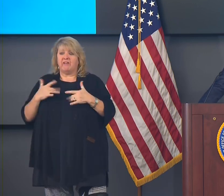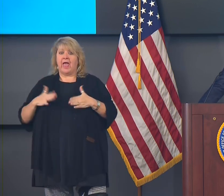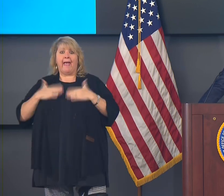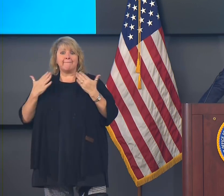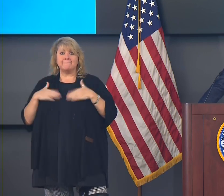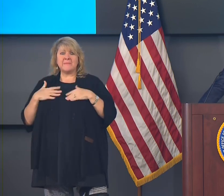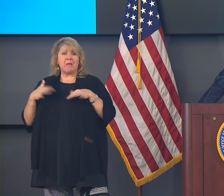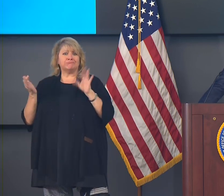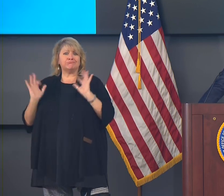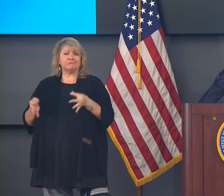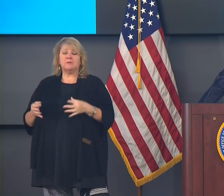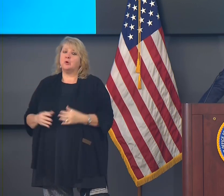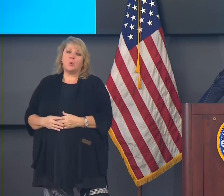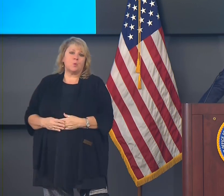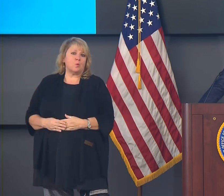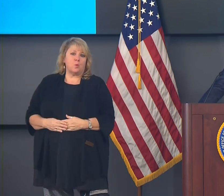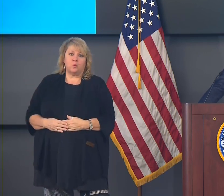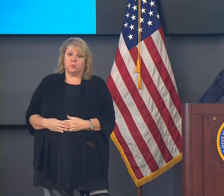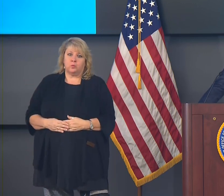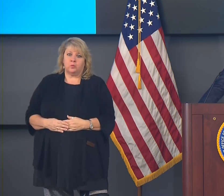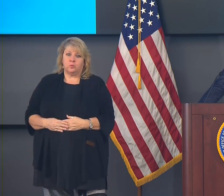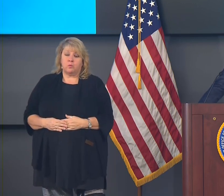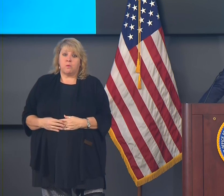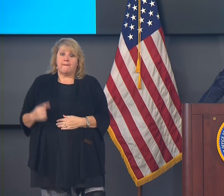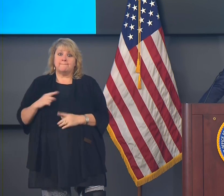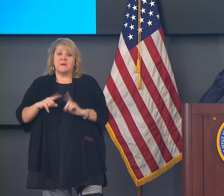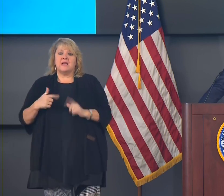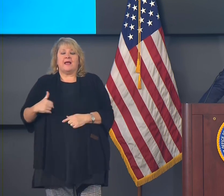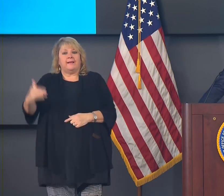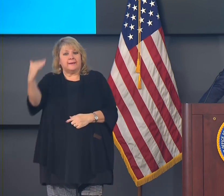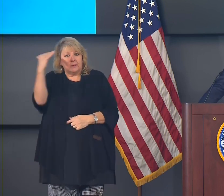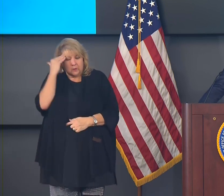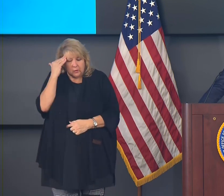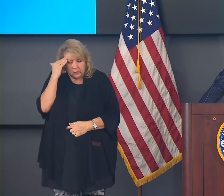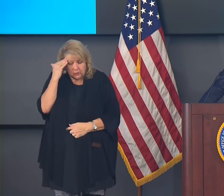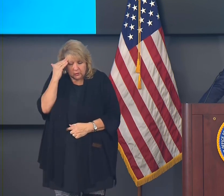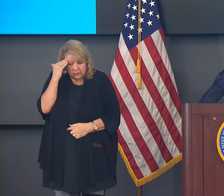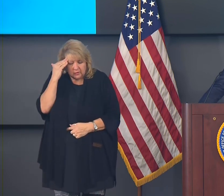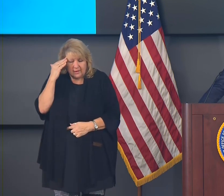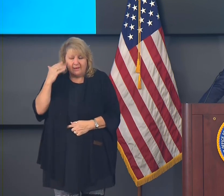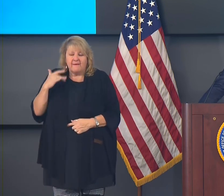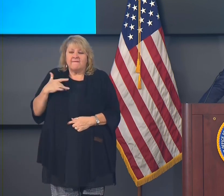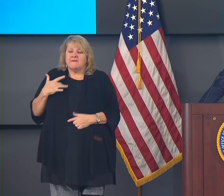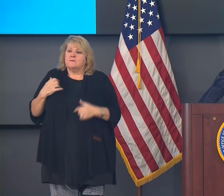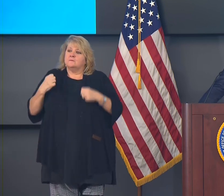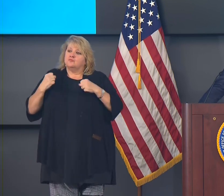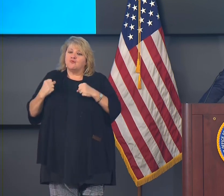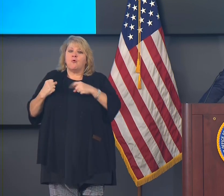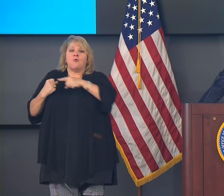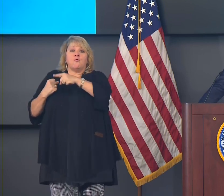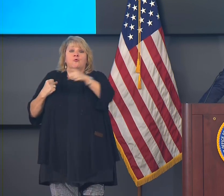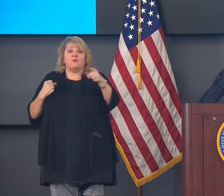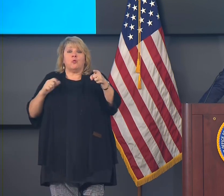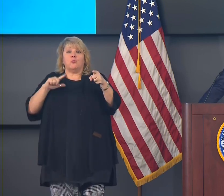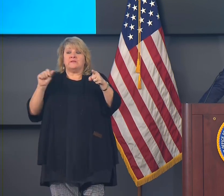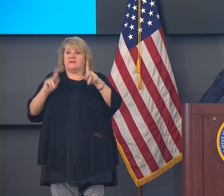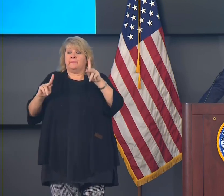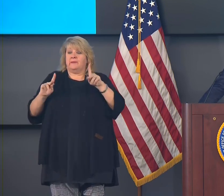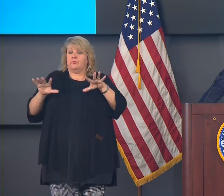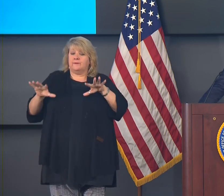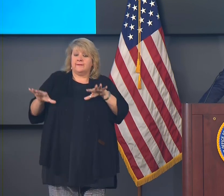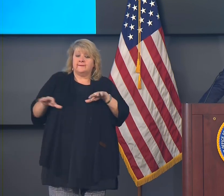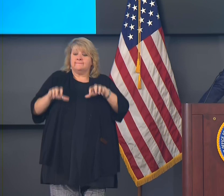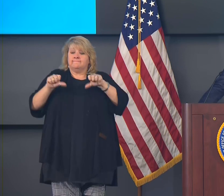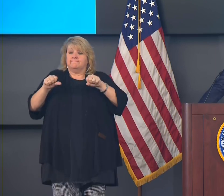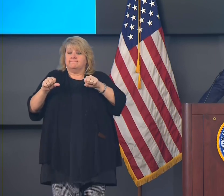convinced, however, that if the people of Louisiana will embrace these restrictions and mitigation measures, be